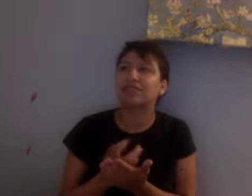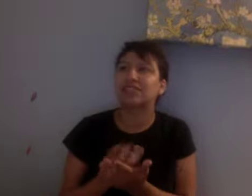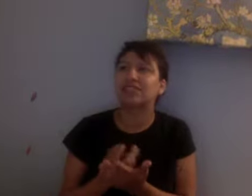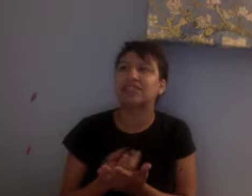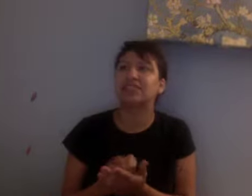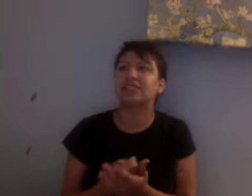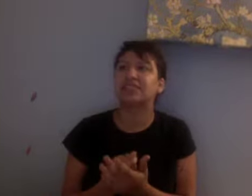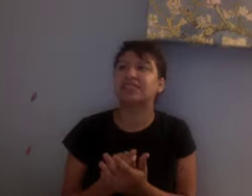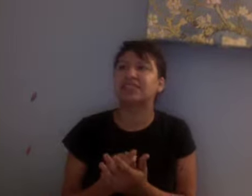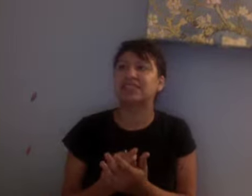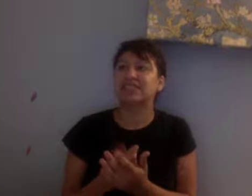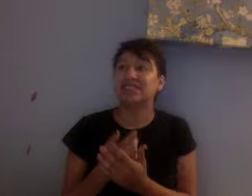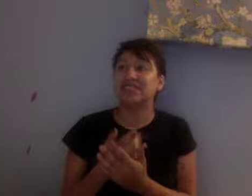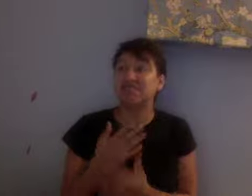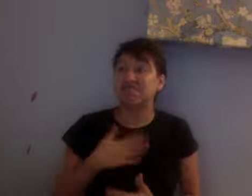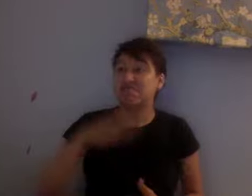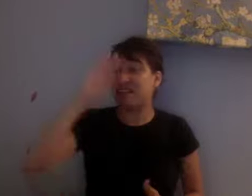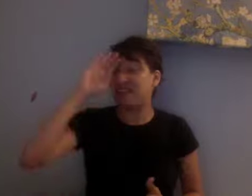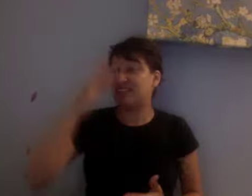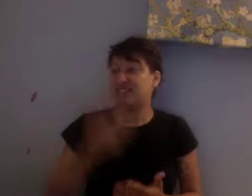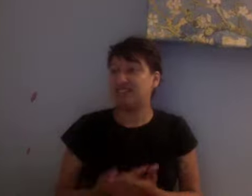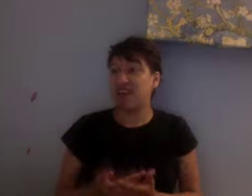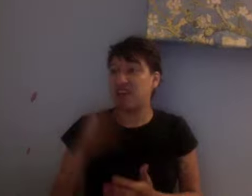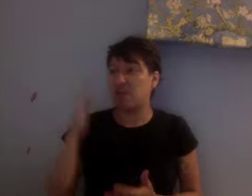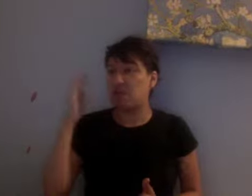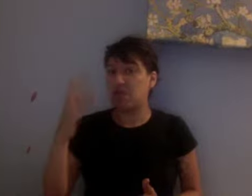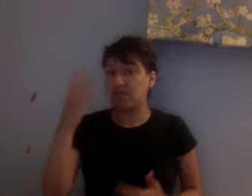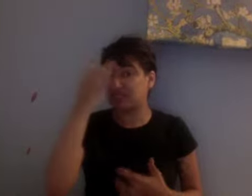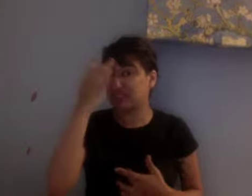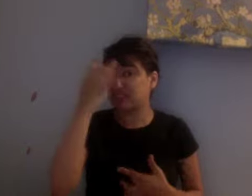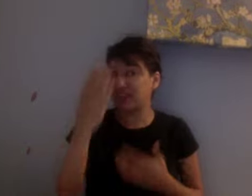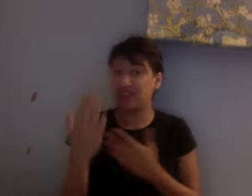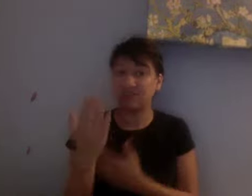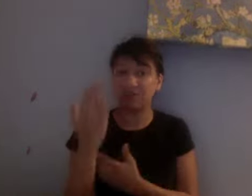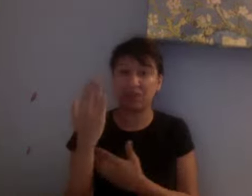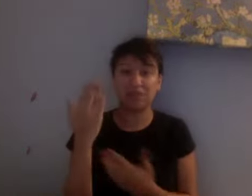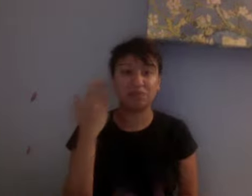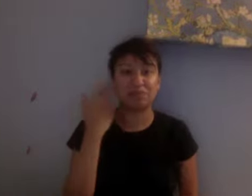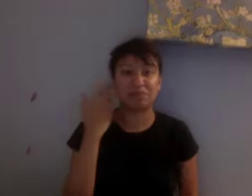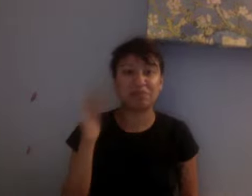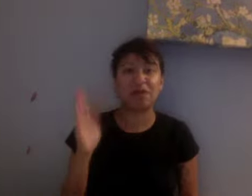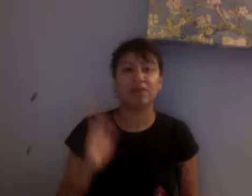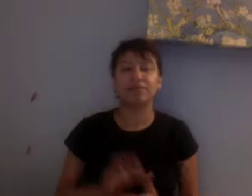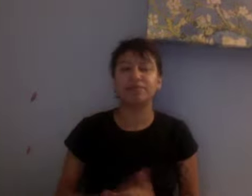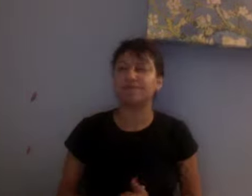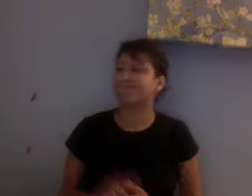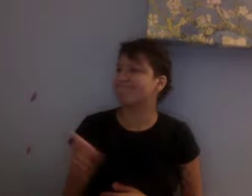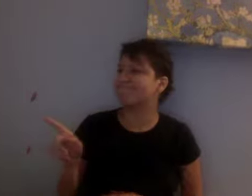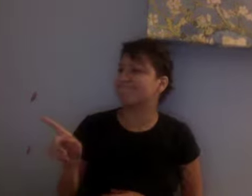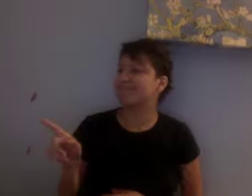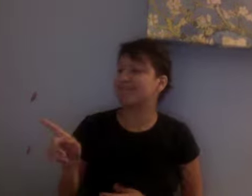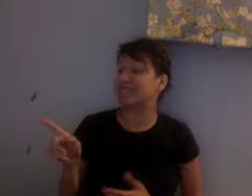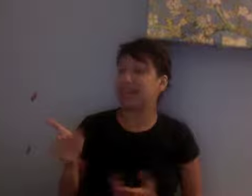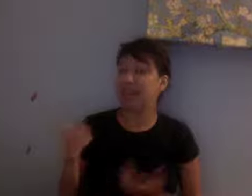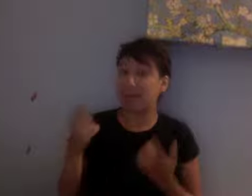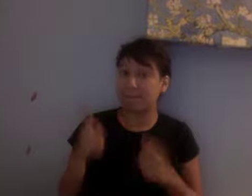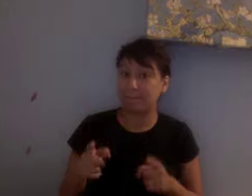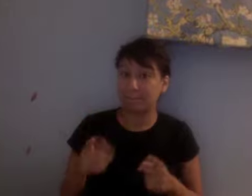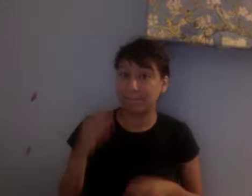night. What that mean? What's that? He's not. He knew what we discovered it was. Too much